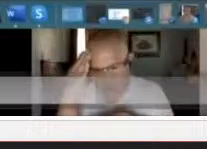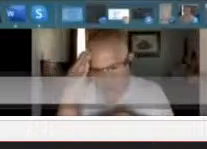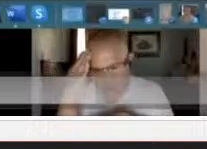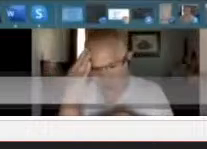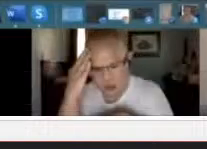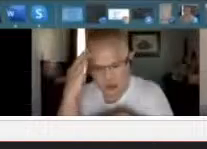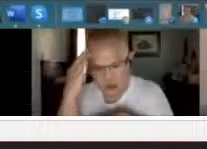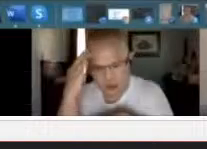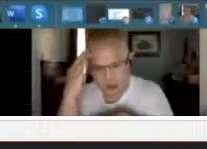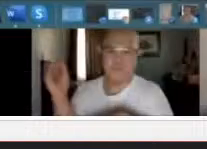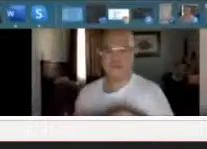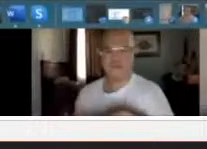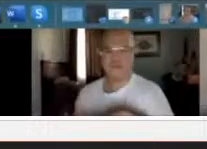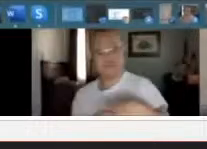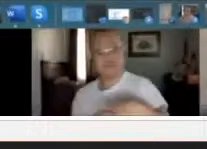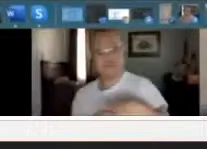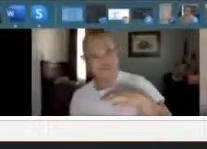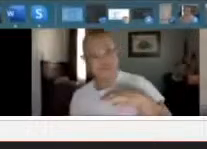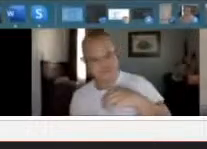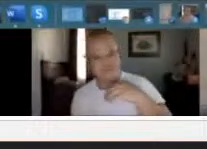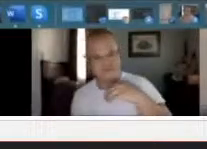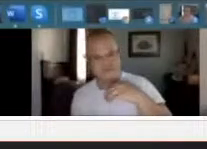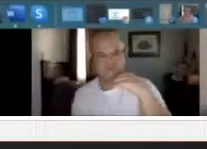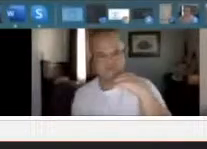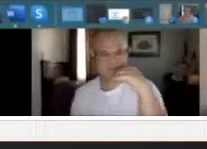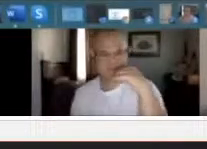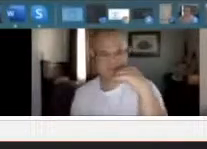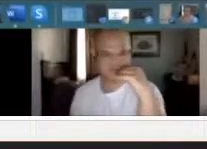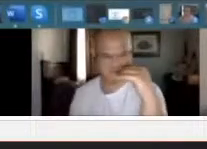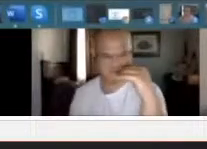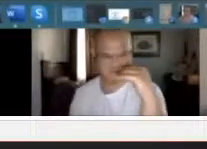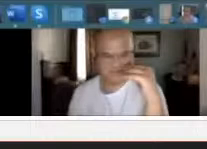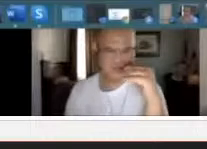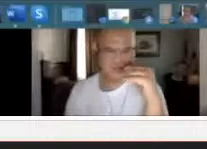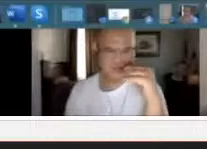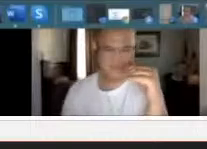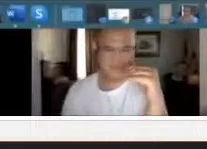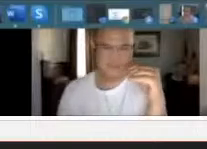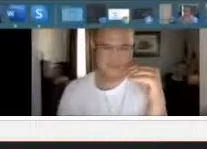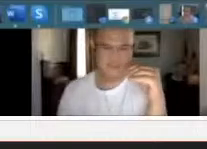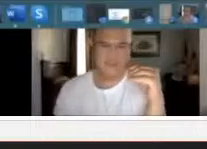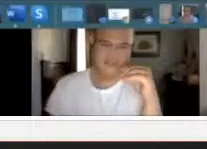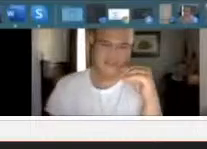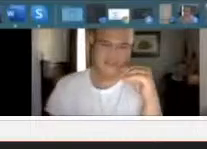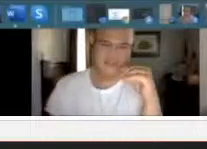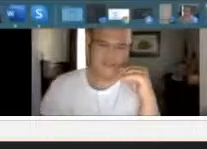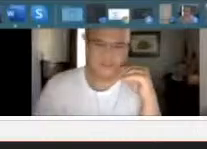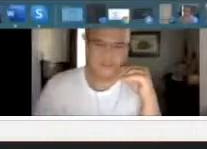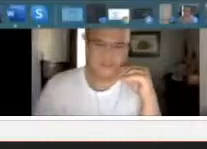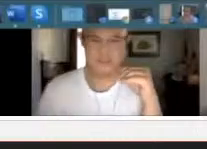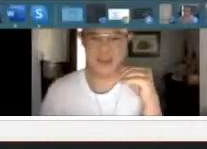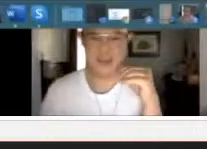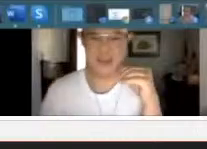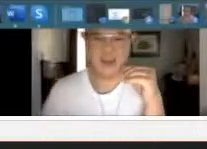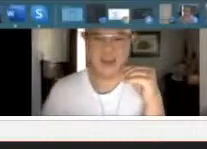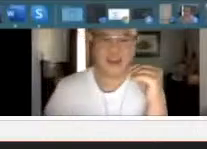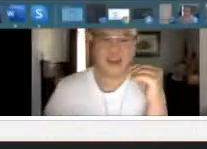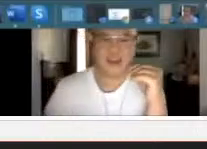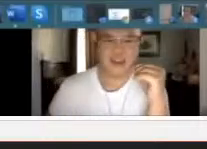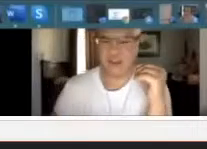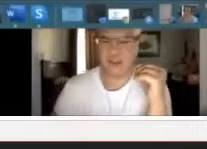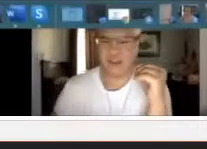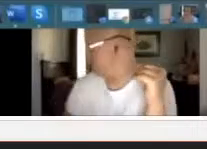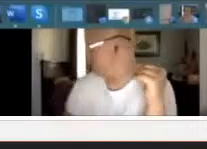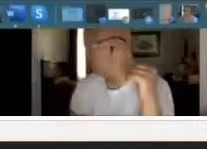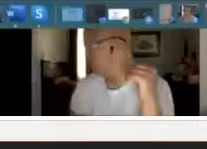Yeah. Good job. Apple. The word is apple. Oh.